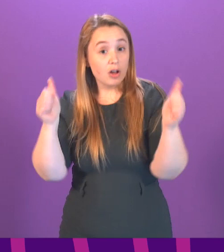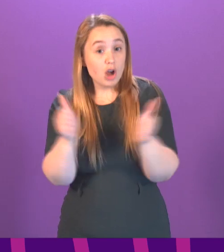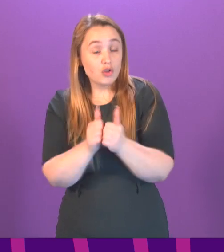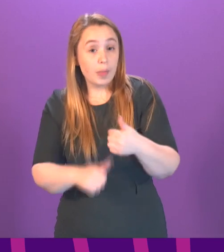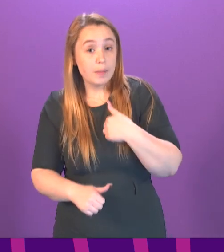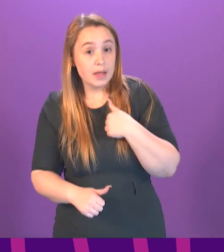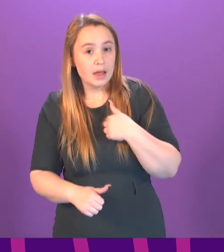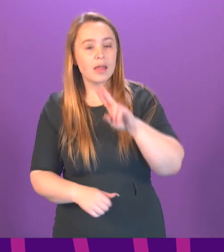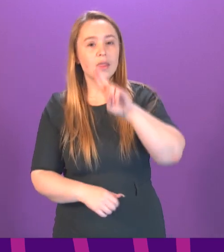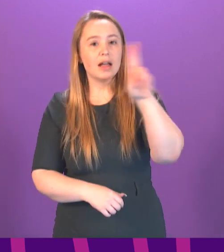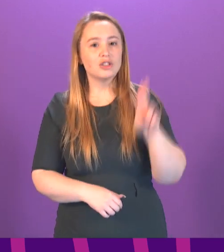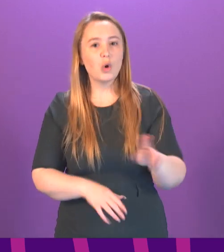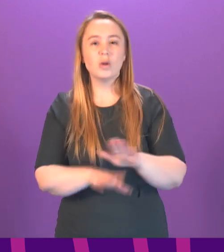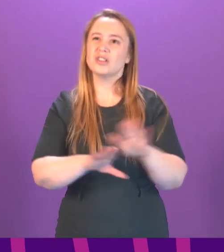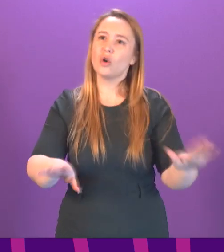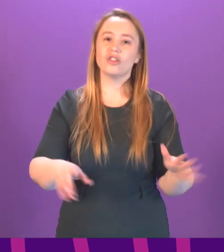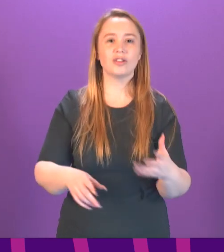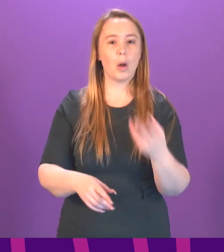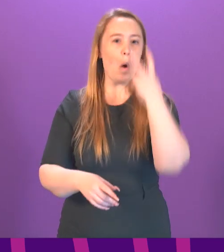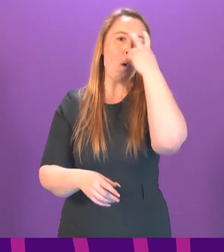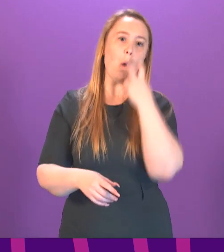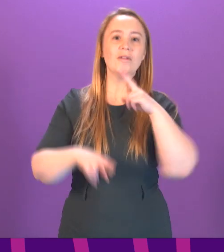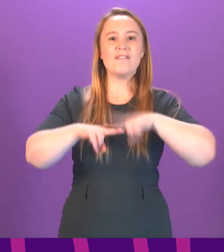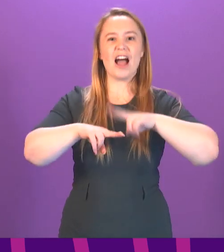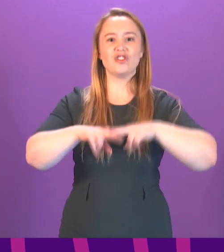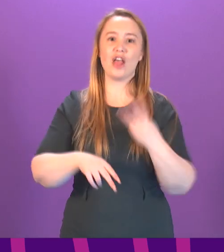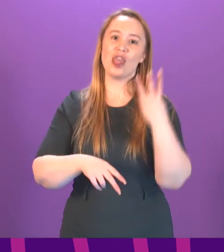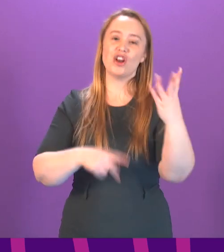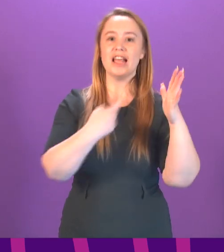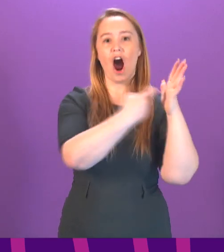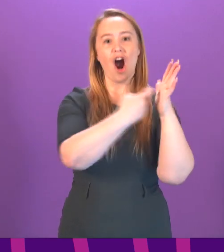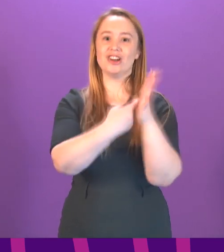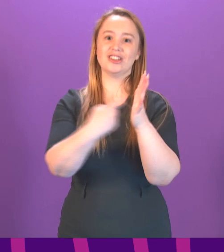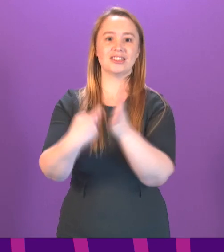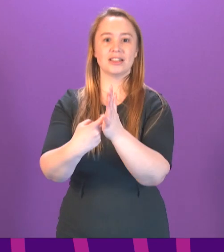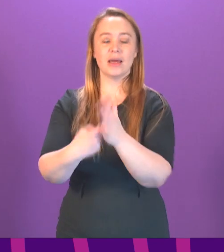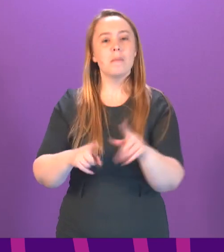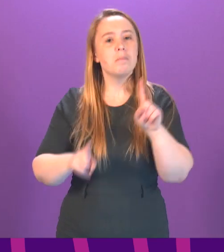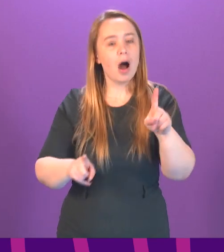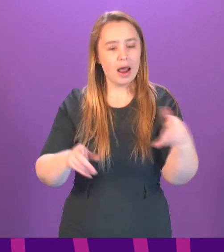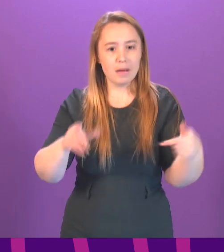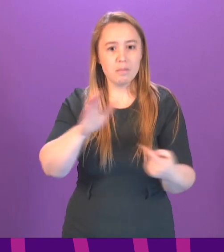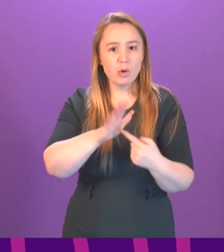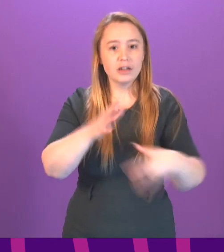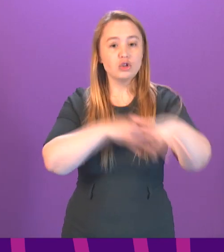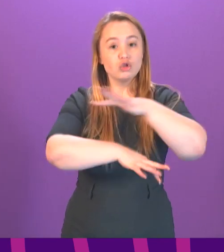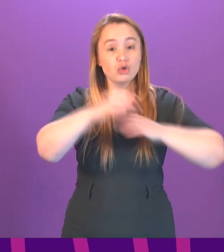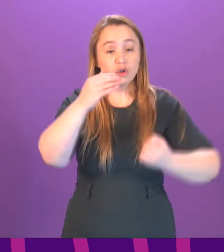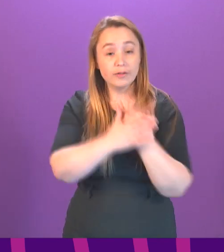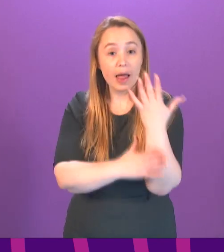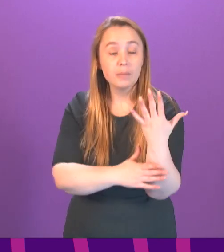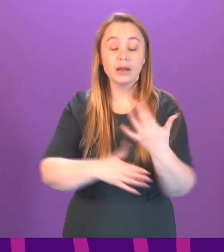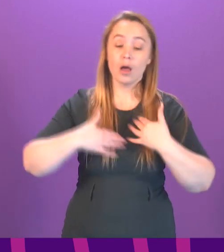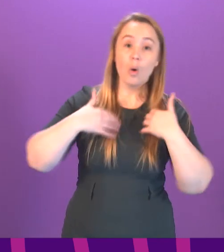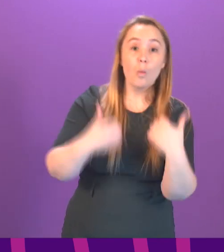school is so much more than the three hours to use old fashioned shorthand, but so important for that wellbeing and social development of our children.